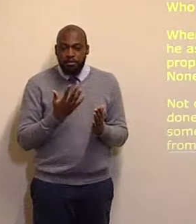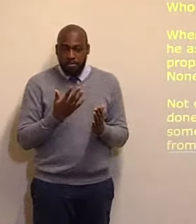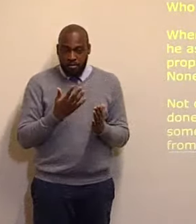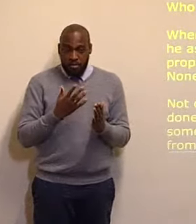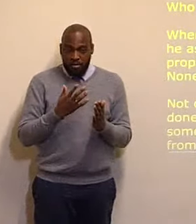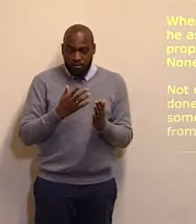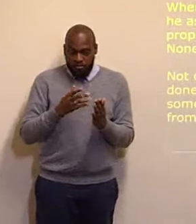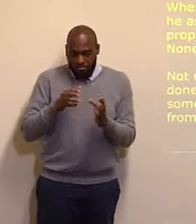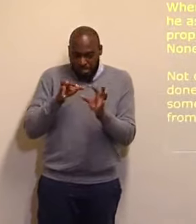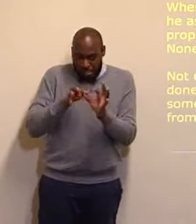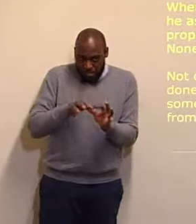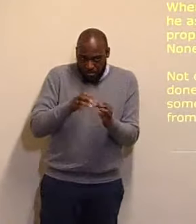scriptures.